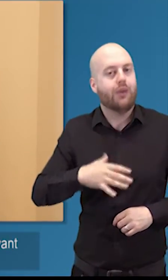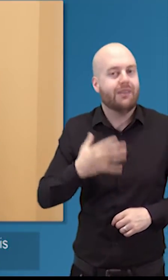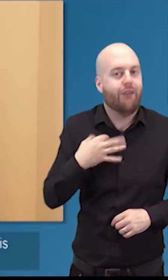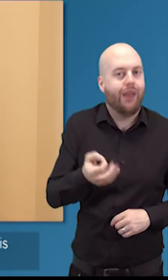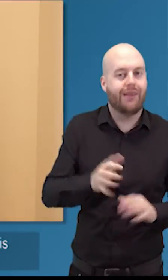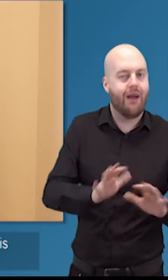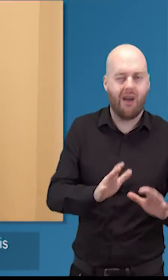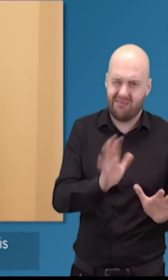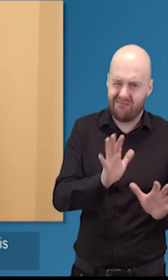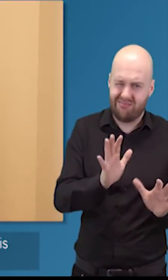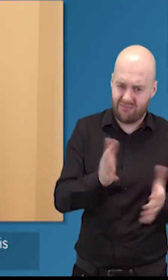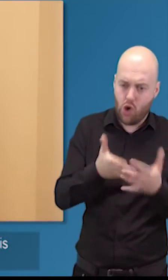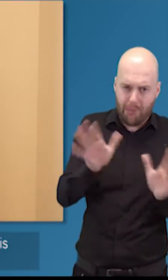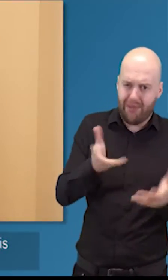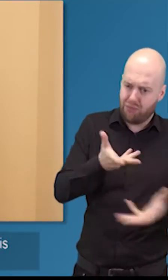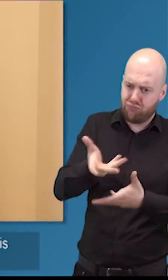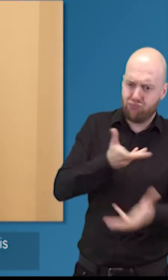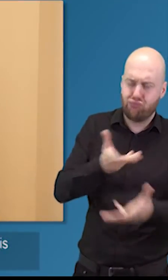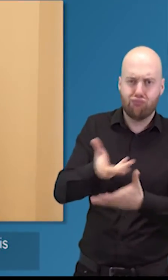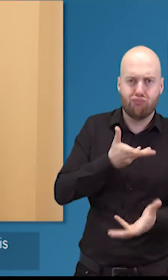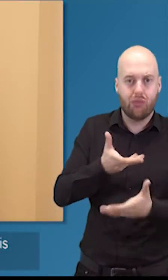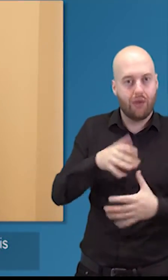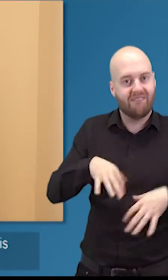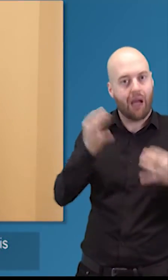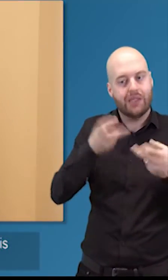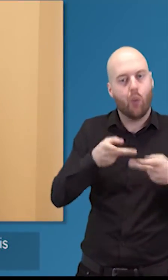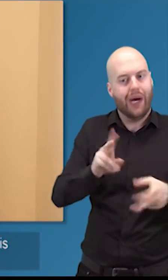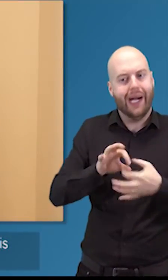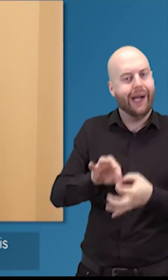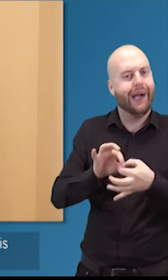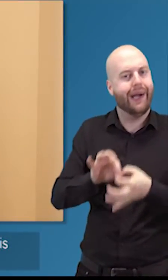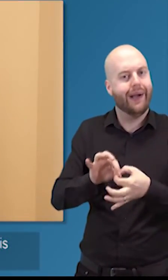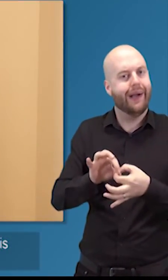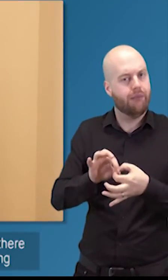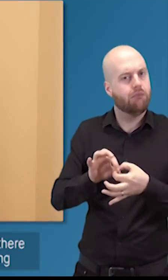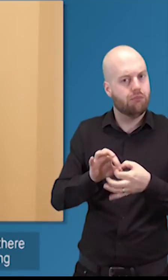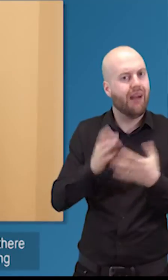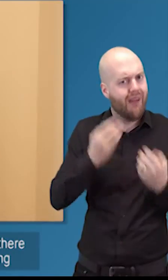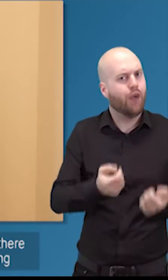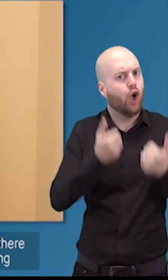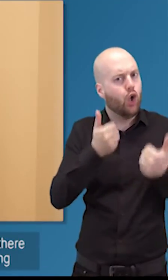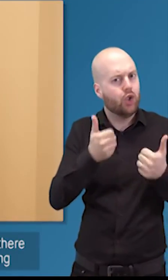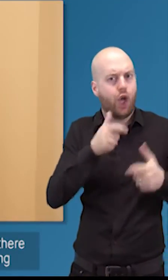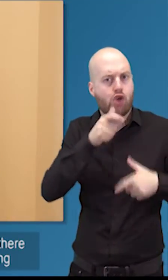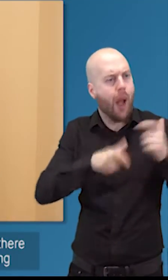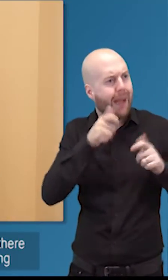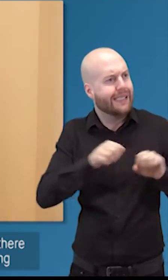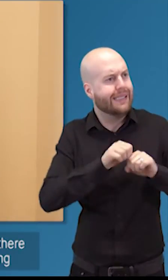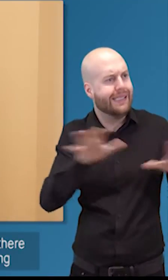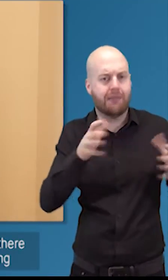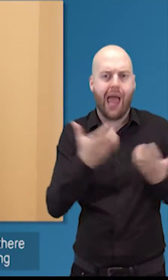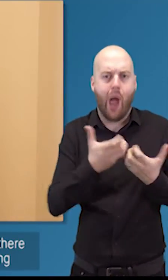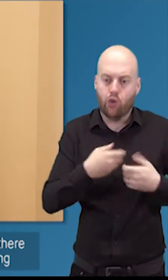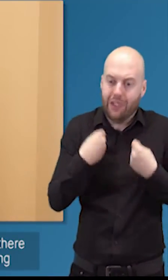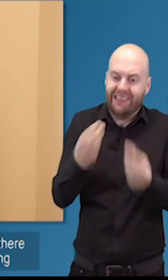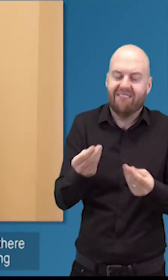those gates explain what it is that we need explain what it is that we want and find that pathway and i think there was quite a good few comments out there about how